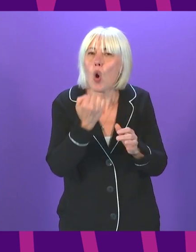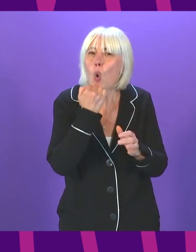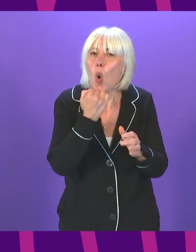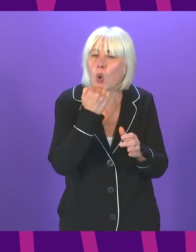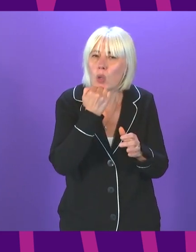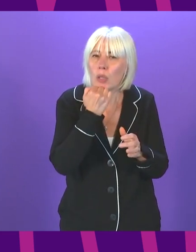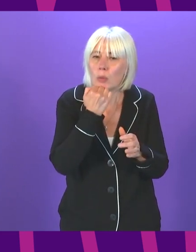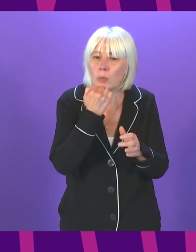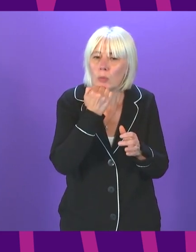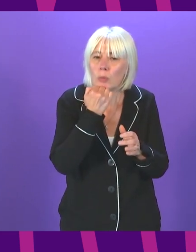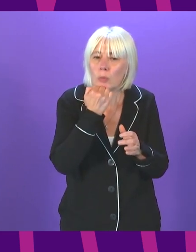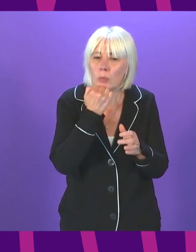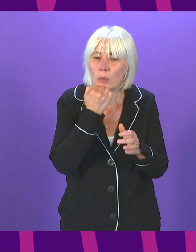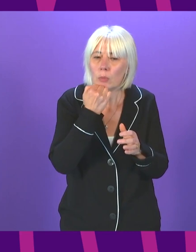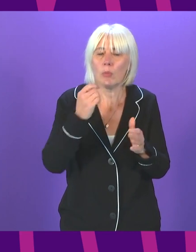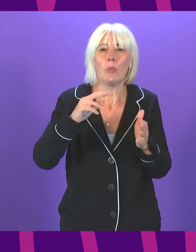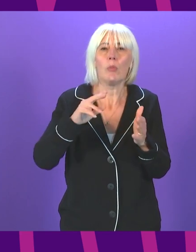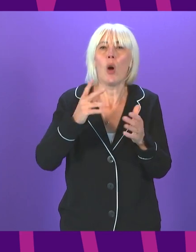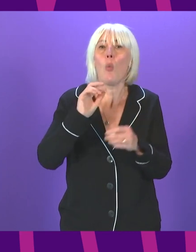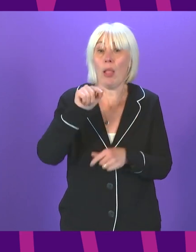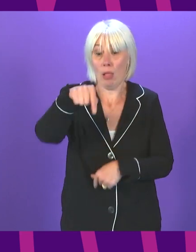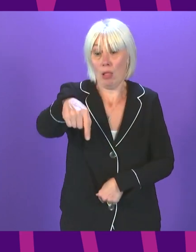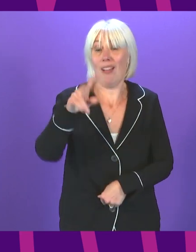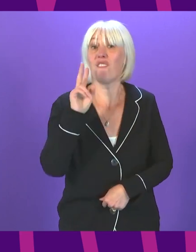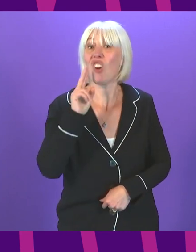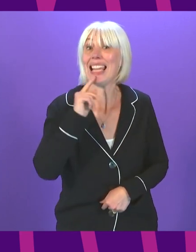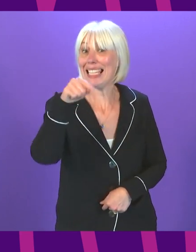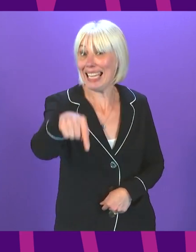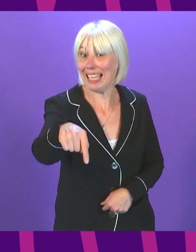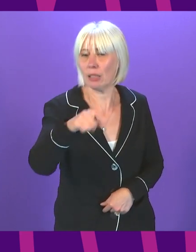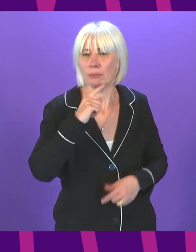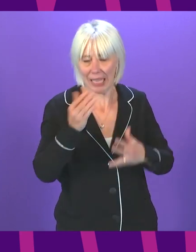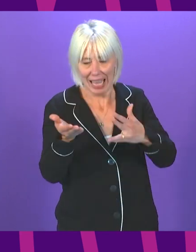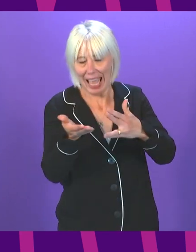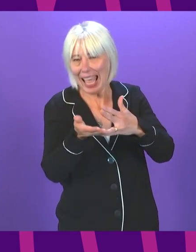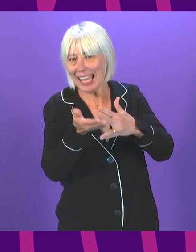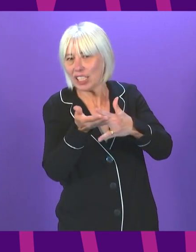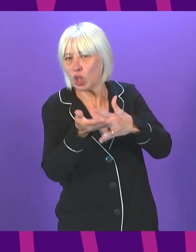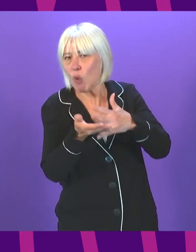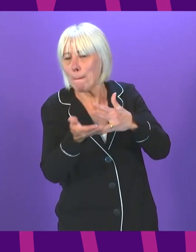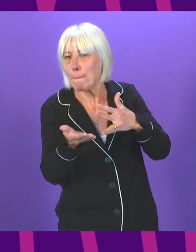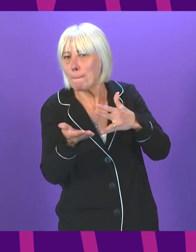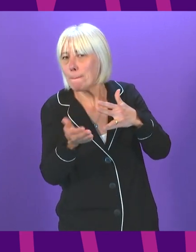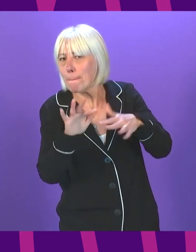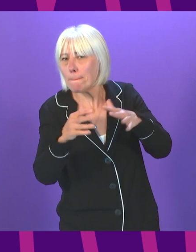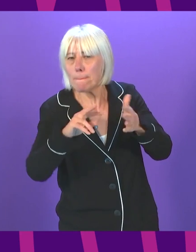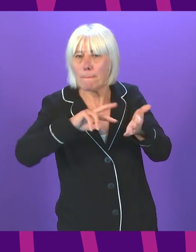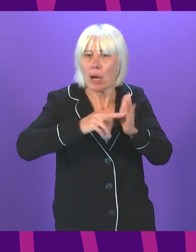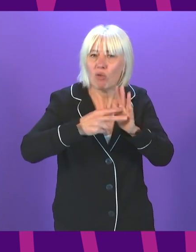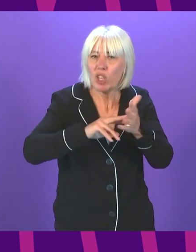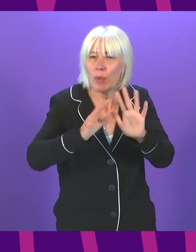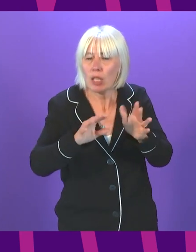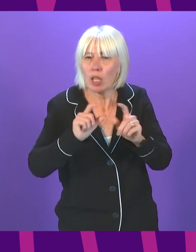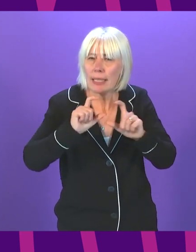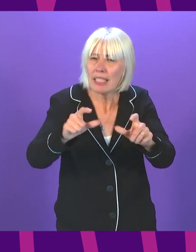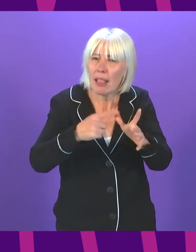arranged from Friday. I assume this is an interim arrangement and that there is still going to be an